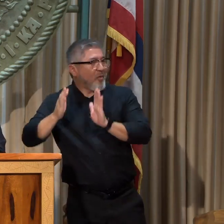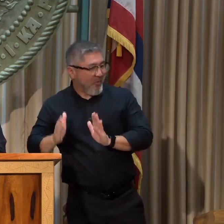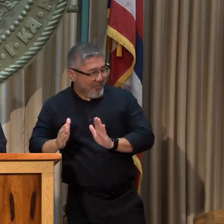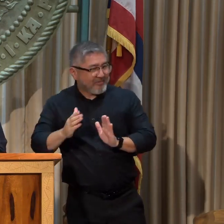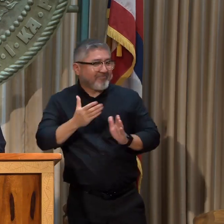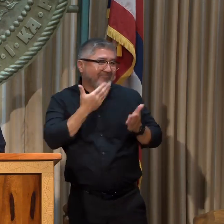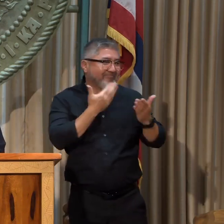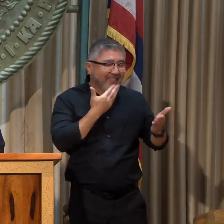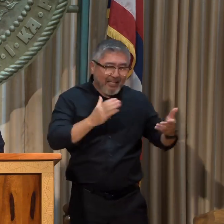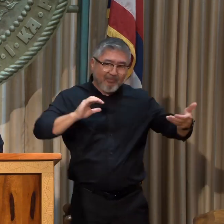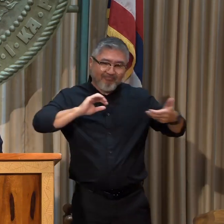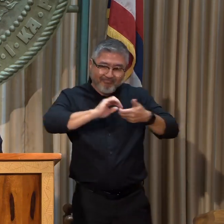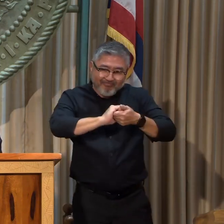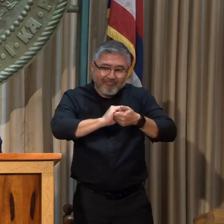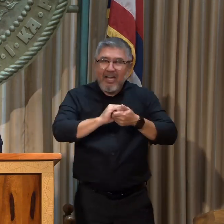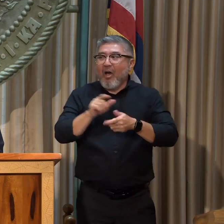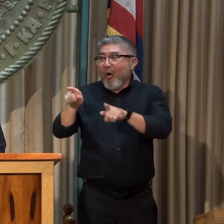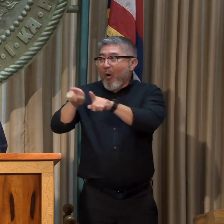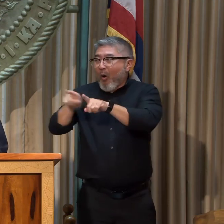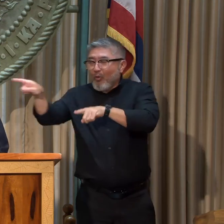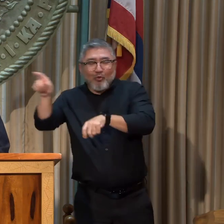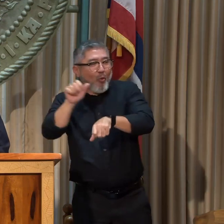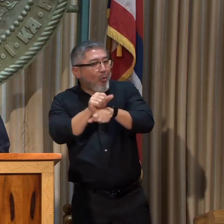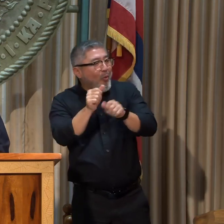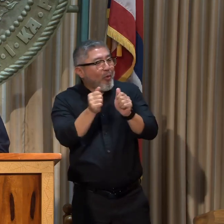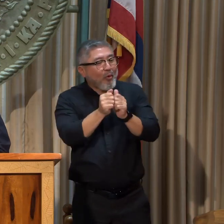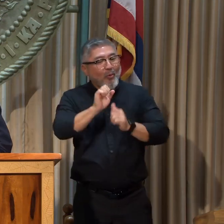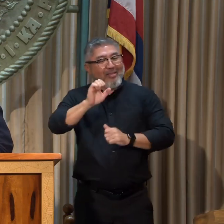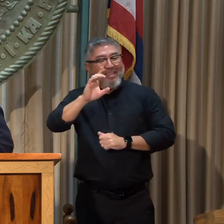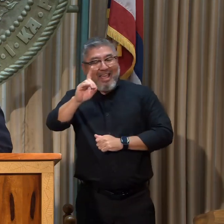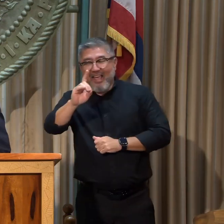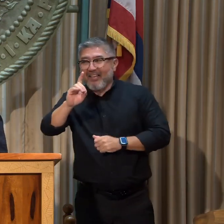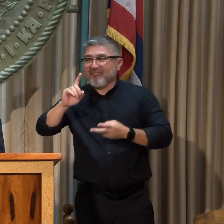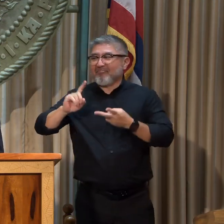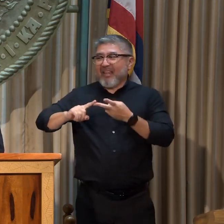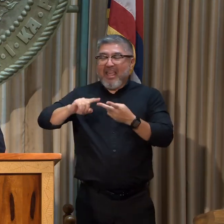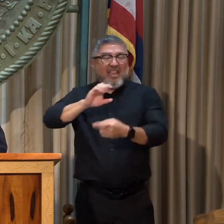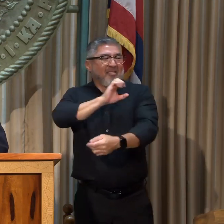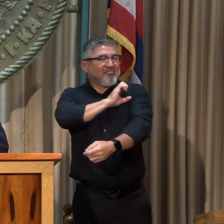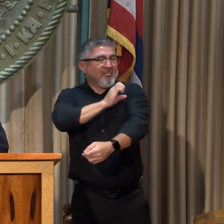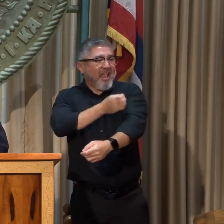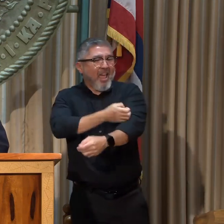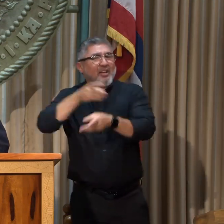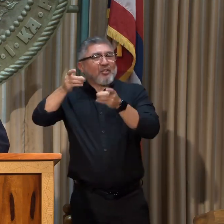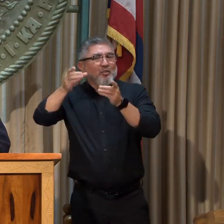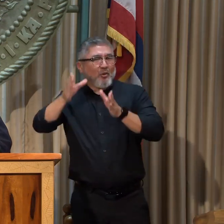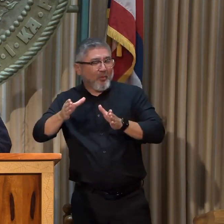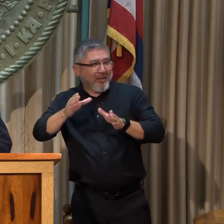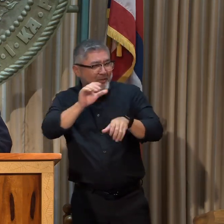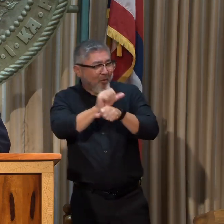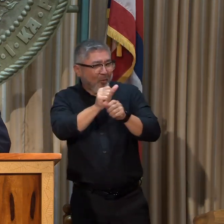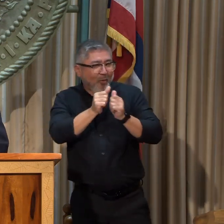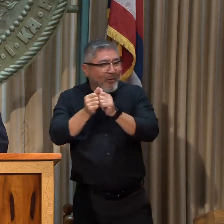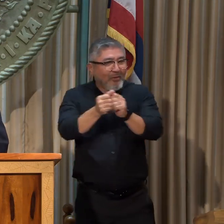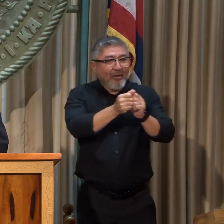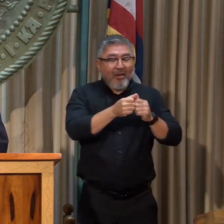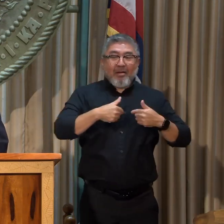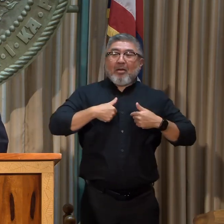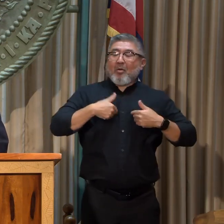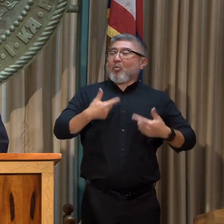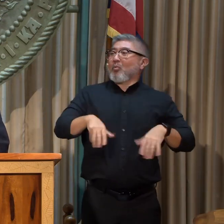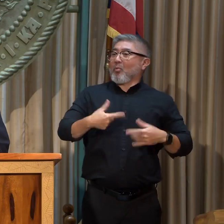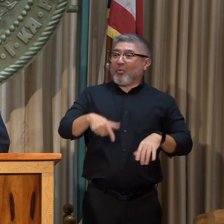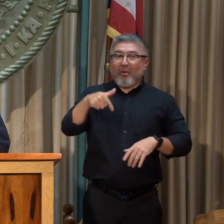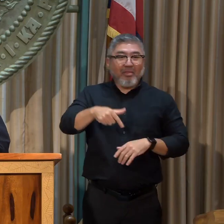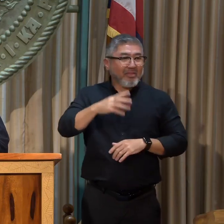in a second Ed and our Energy Director. But I appreciate the experience of this collegiality